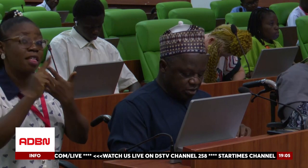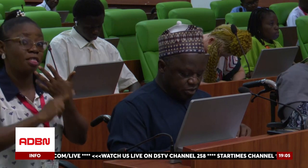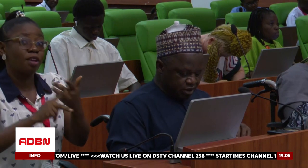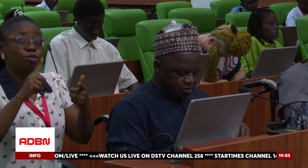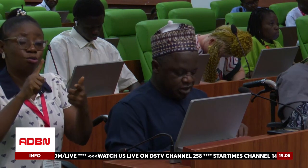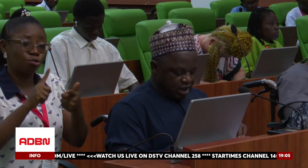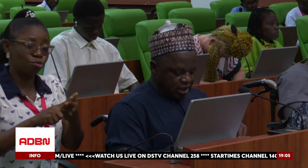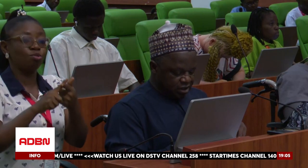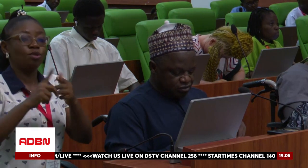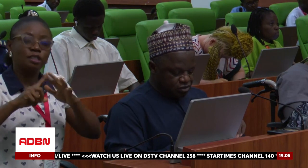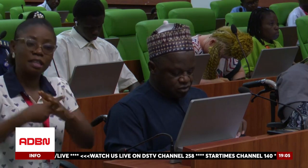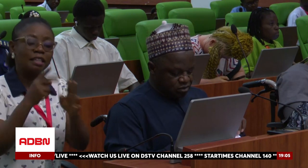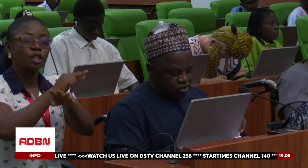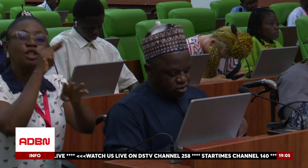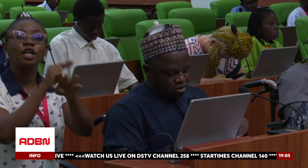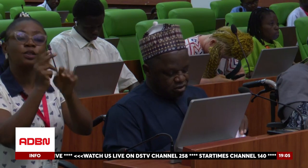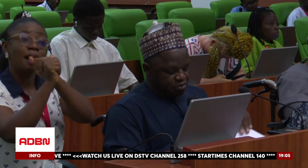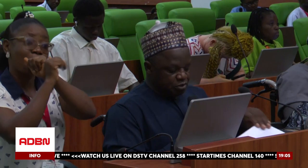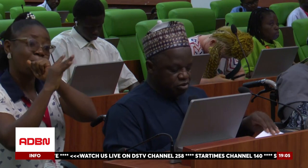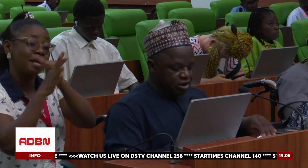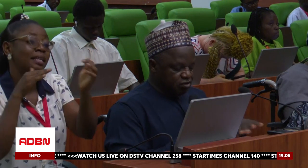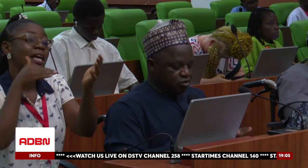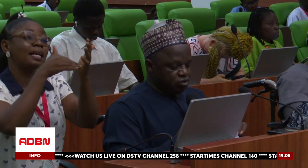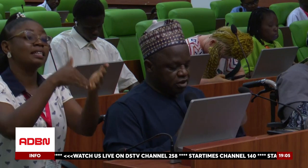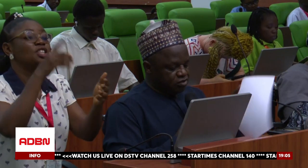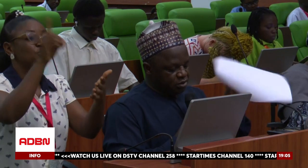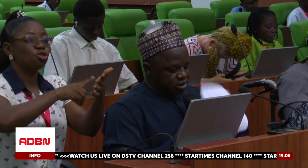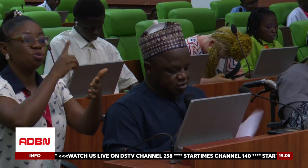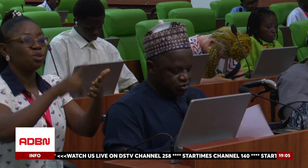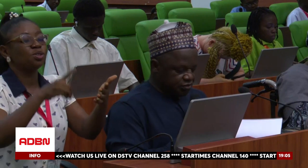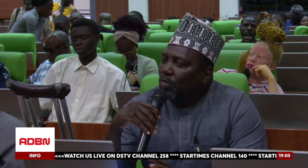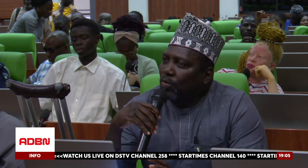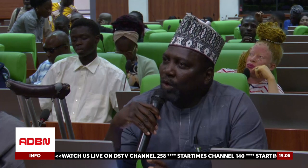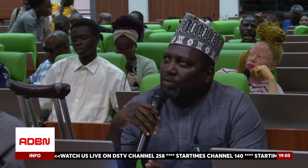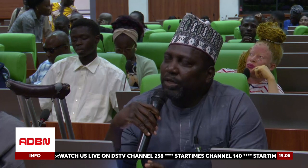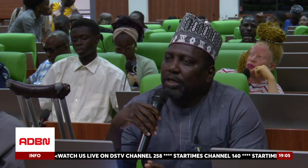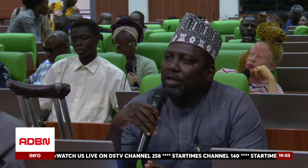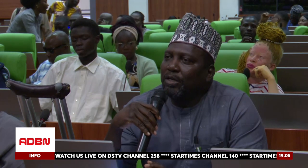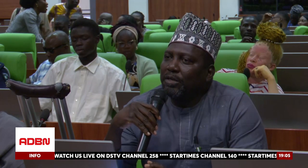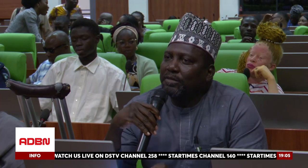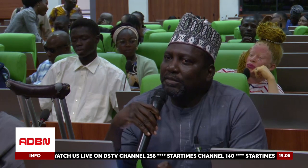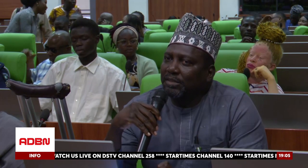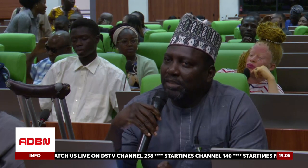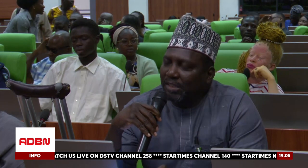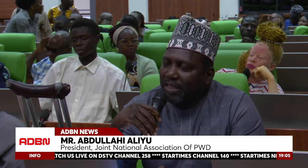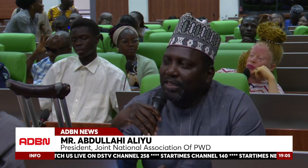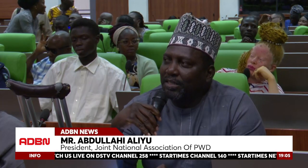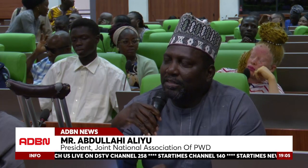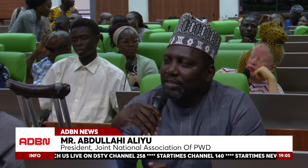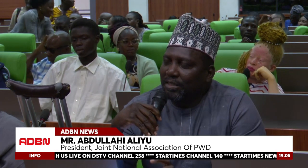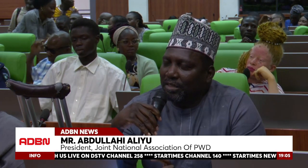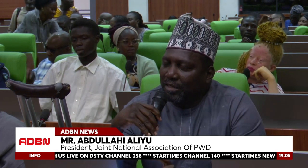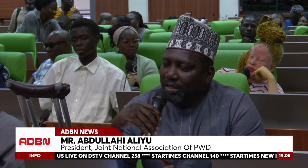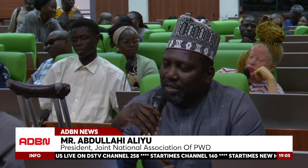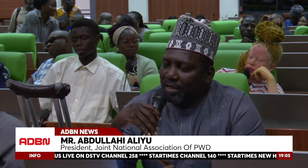national campaign against discrimination of people living with disabilities. What we really need